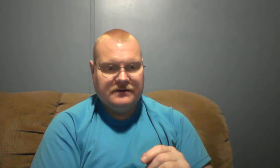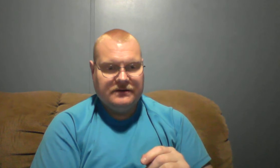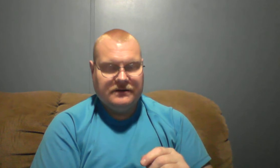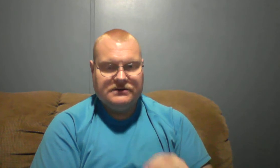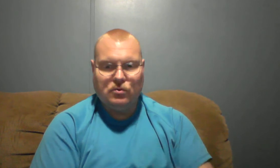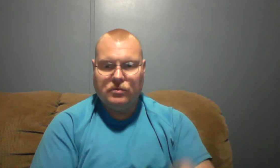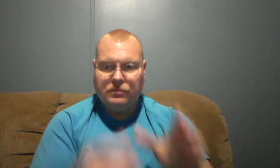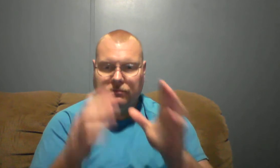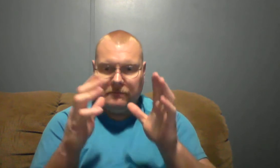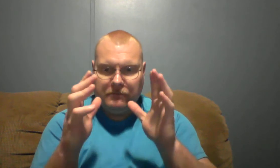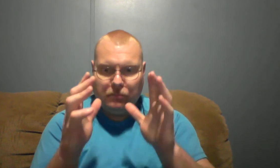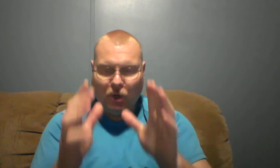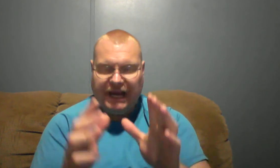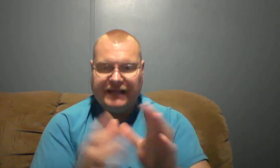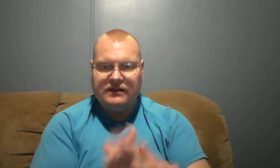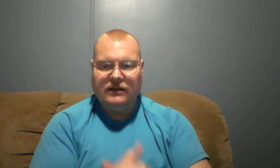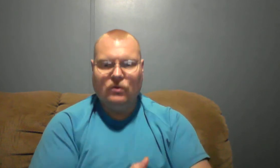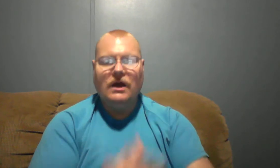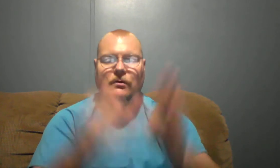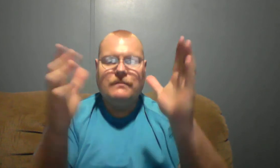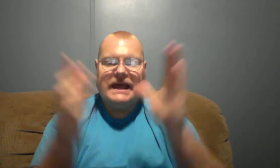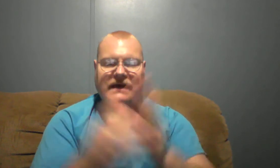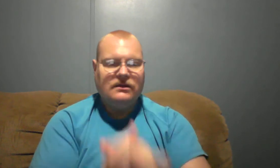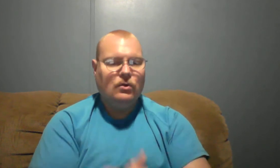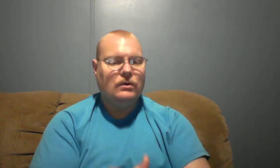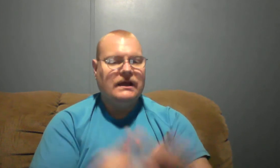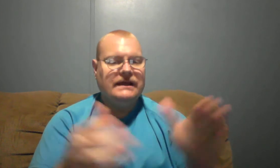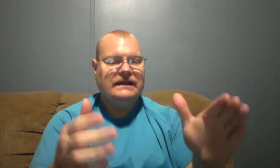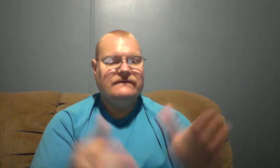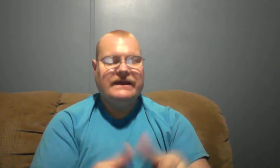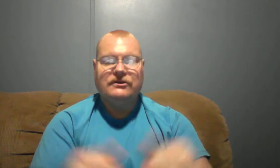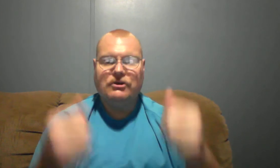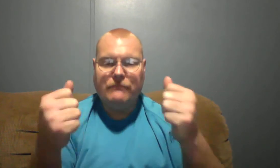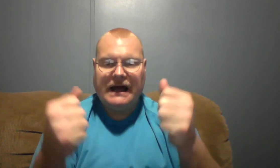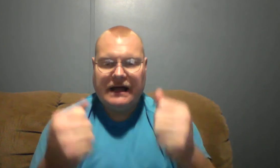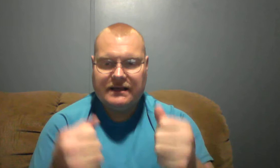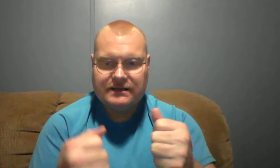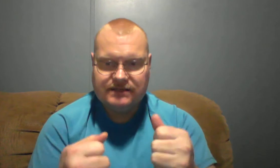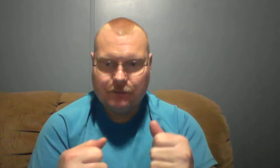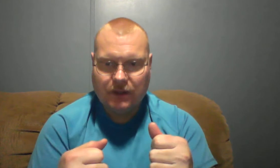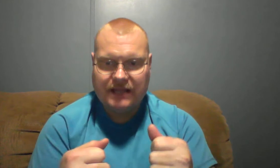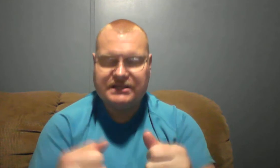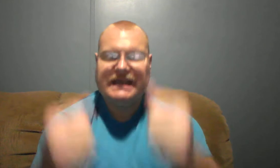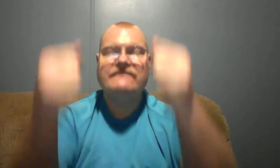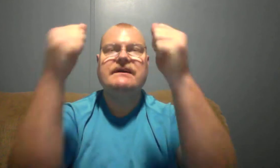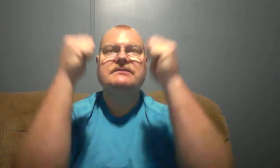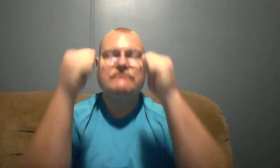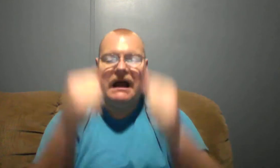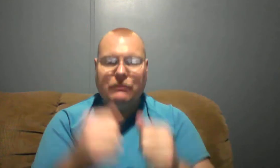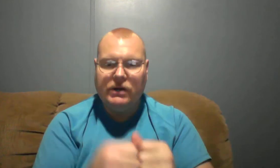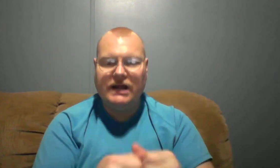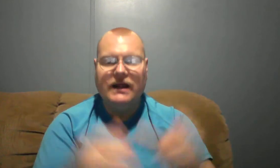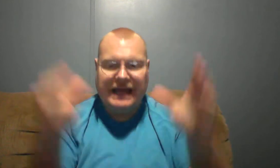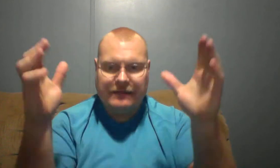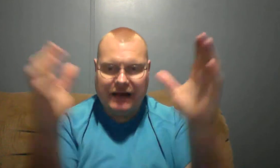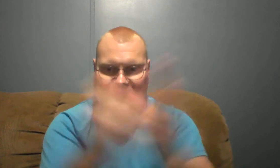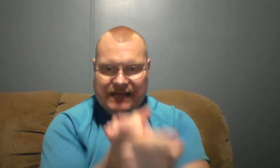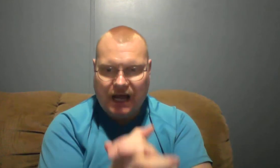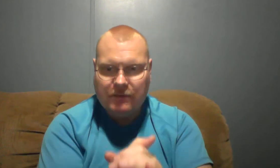So praying to the Lord, we're begging the Lord, give ear to my supplications. Give ear to my prayer. In my time of